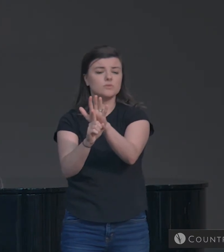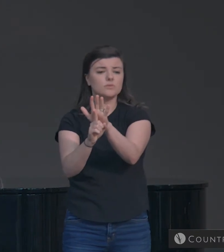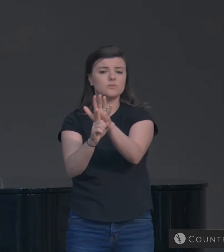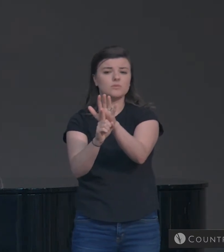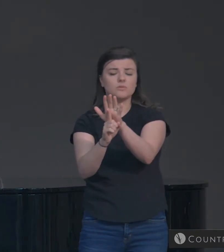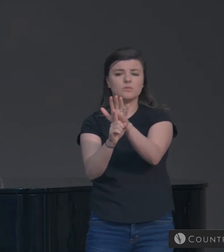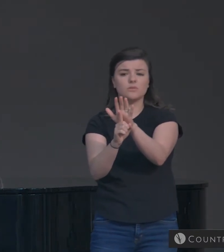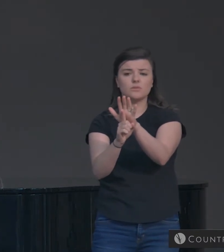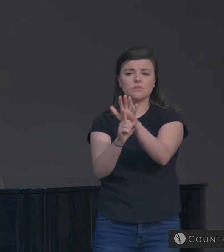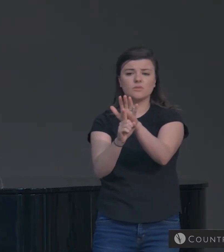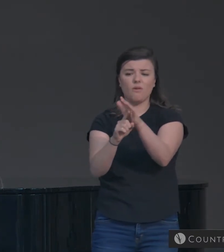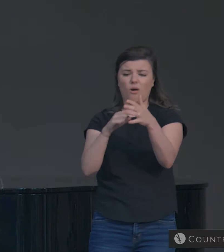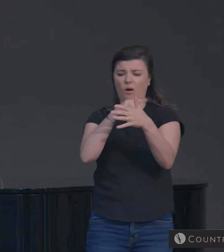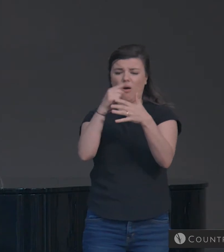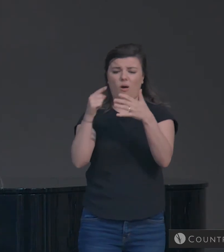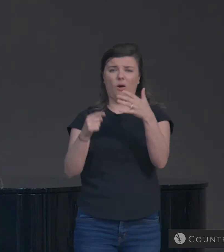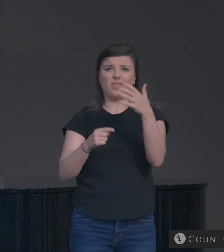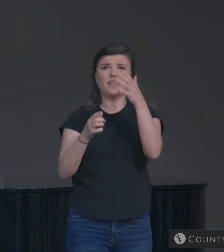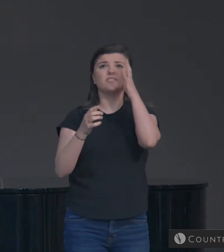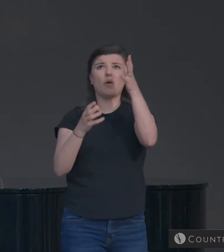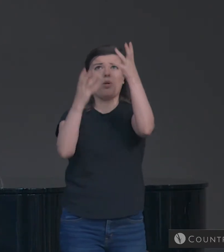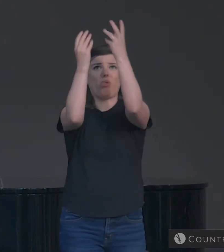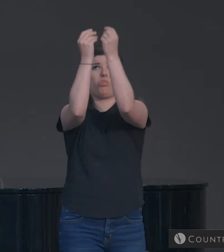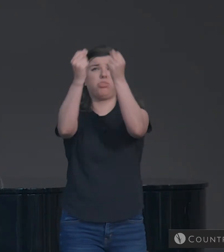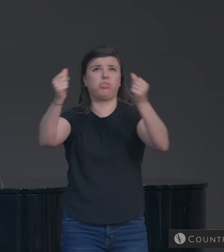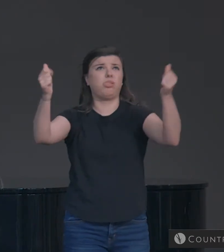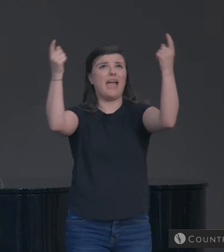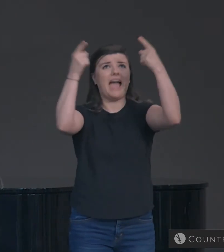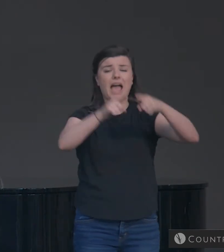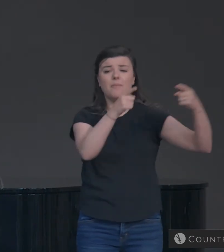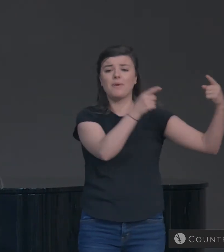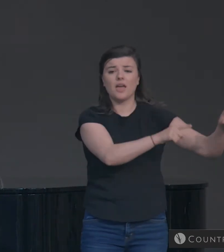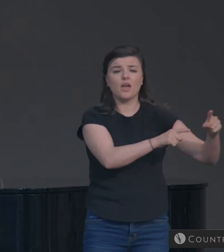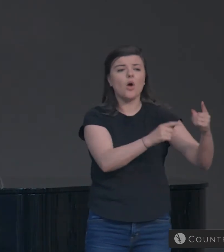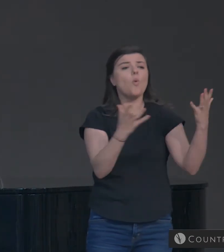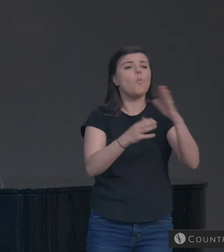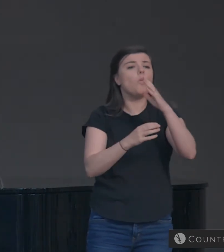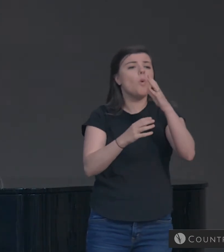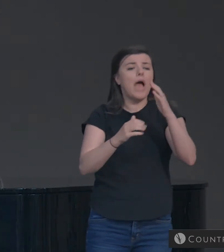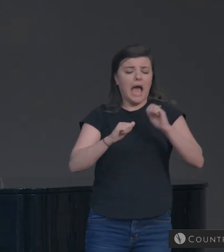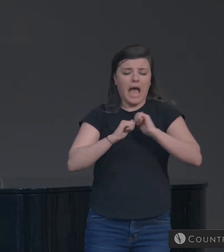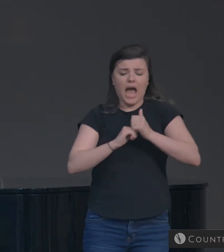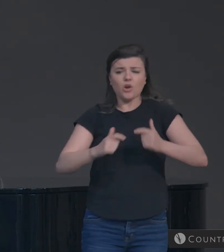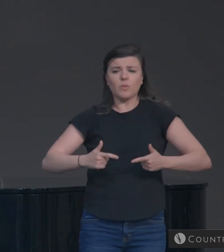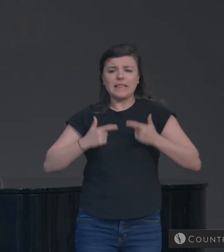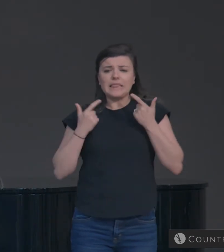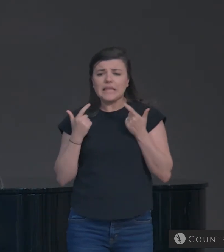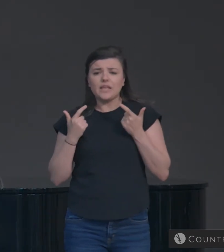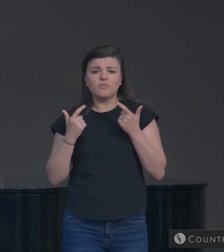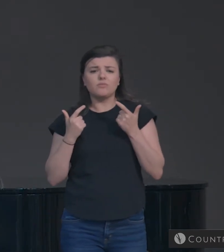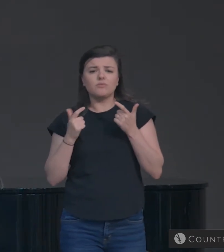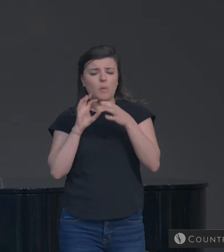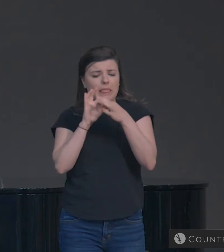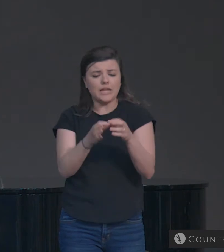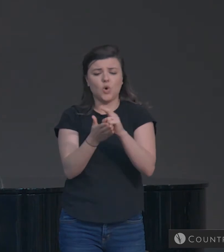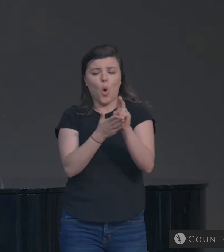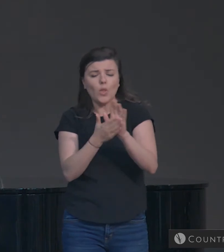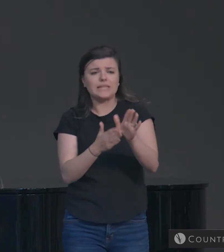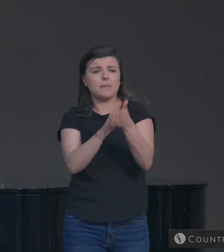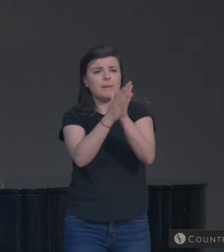these things are thus to be dissolved, what sort of people ought you to be in lives of holiness and godliness,